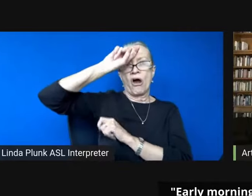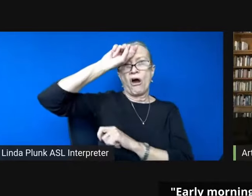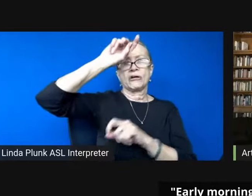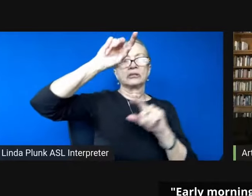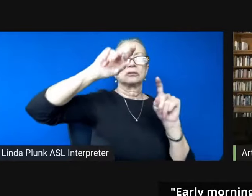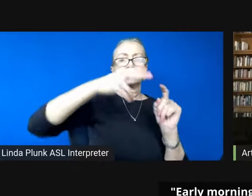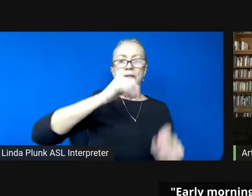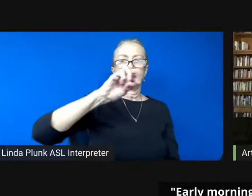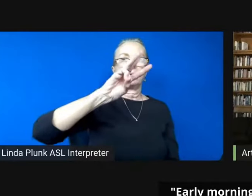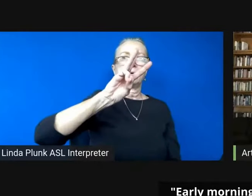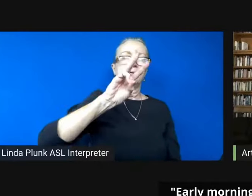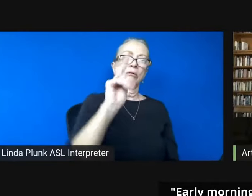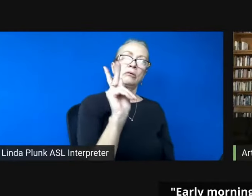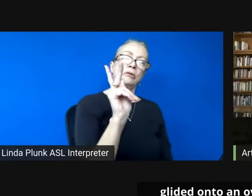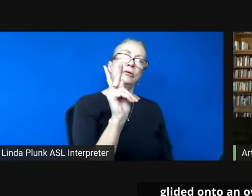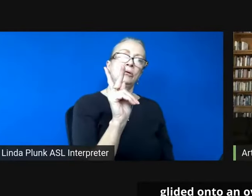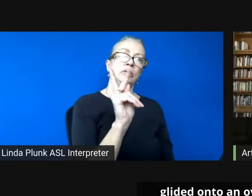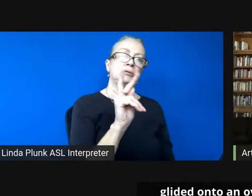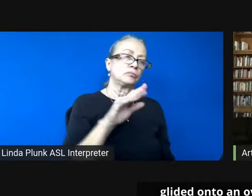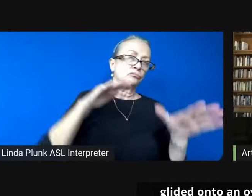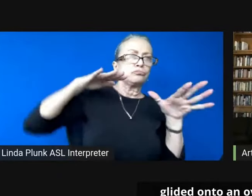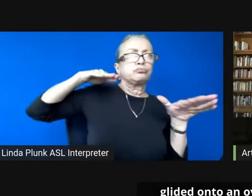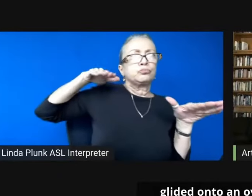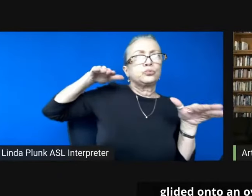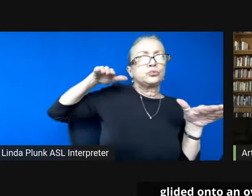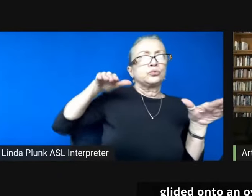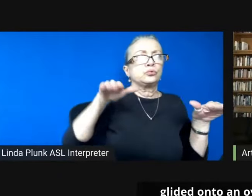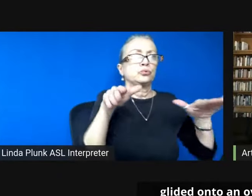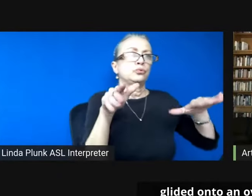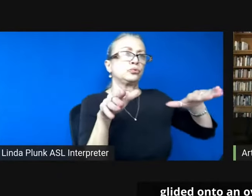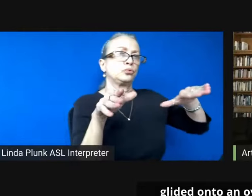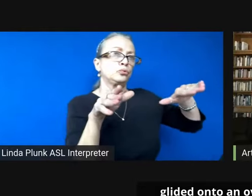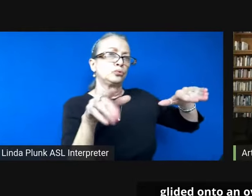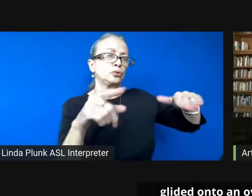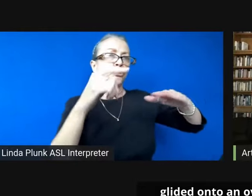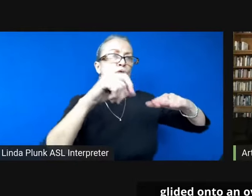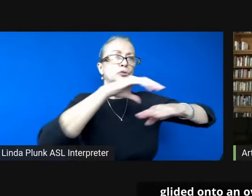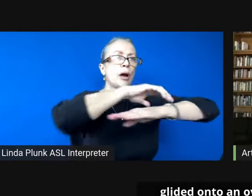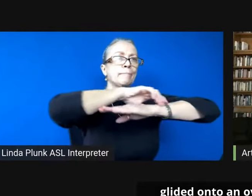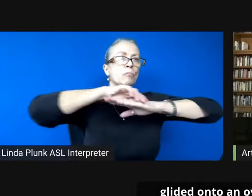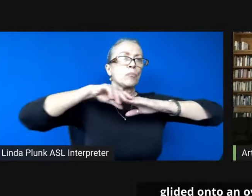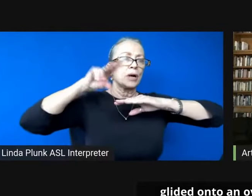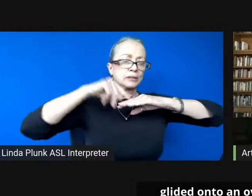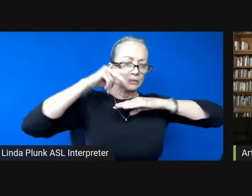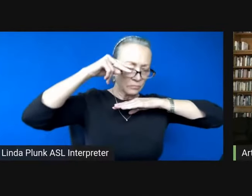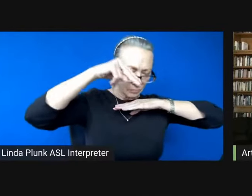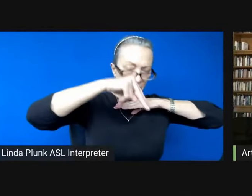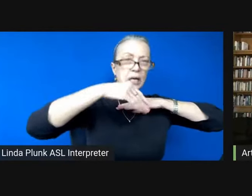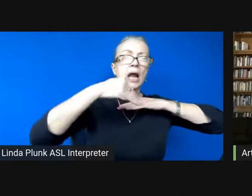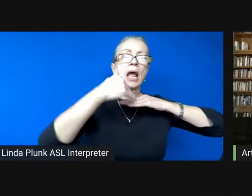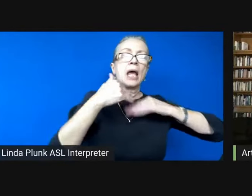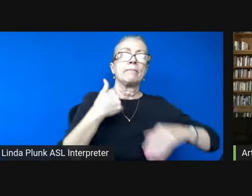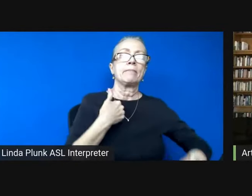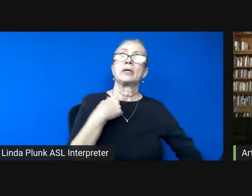light a young red tail hawk glided onto an overhead branch and peered down at me but